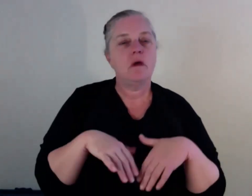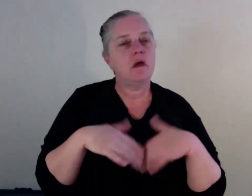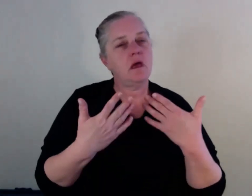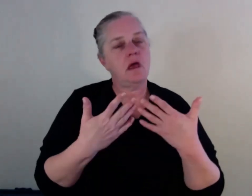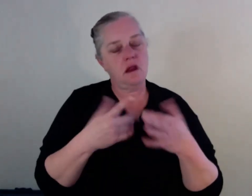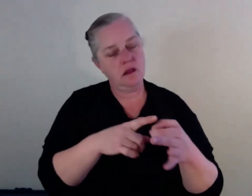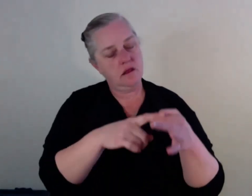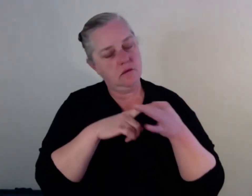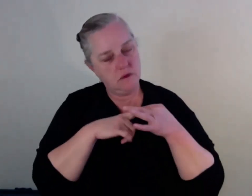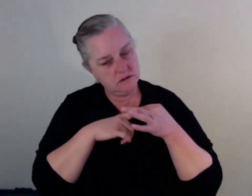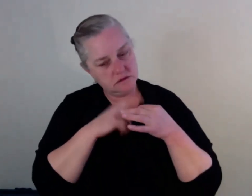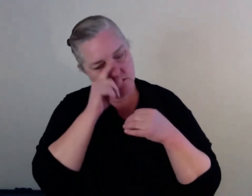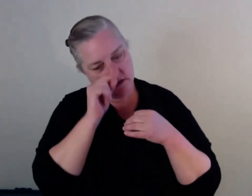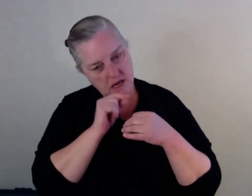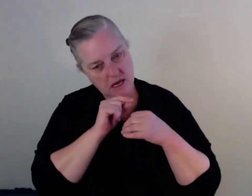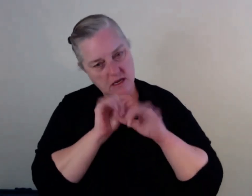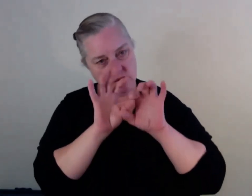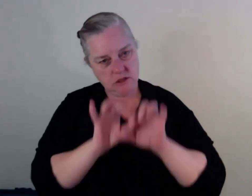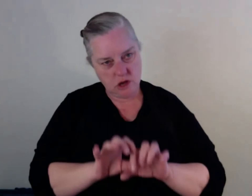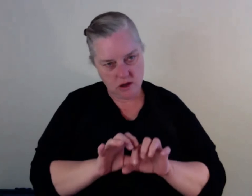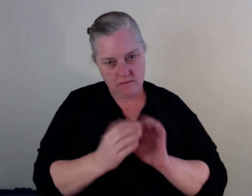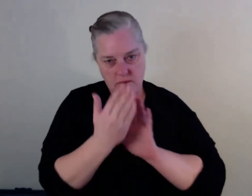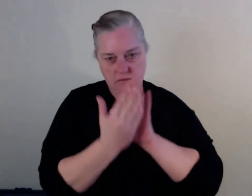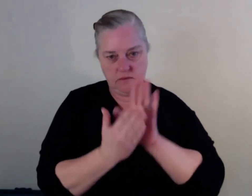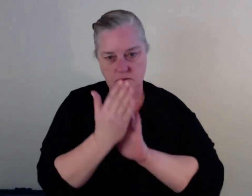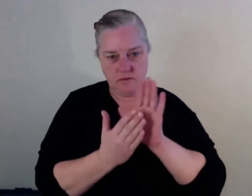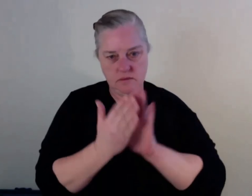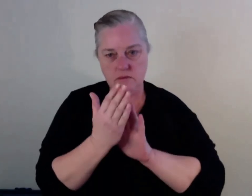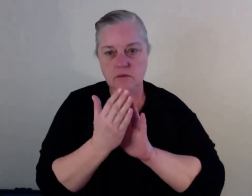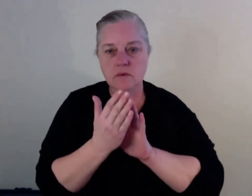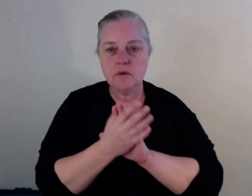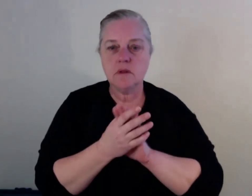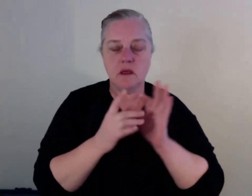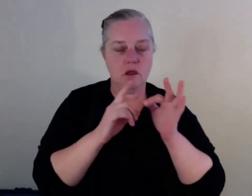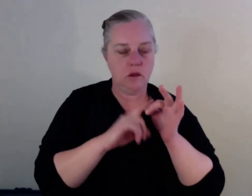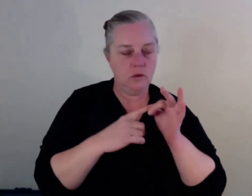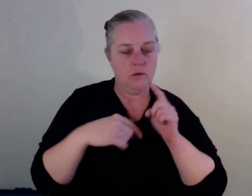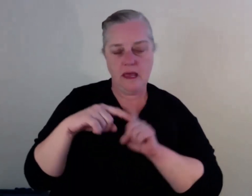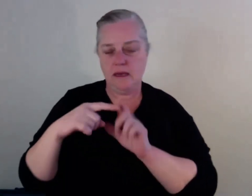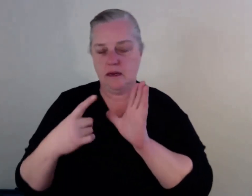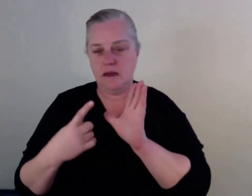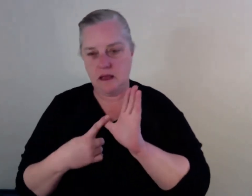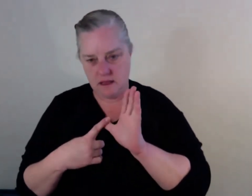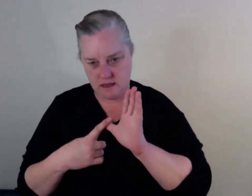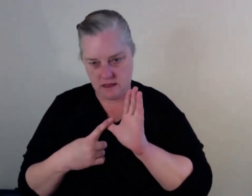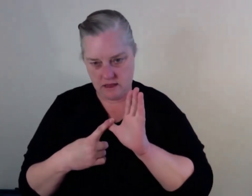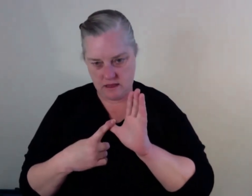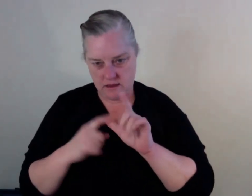you can submit it in the Q&A box, which is located at the bottom center of your Zoom screen. And you may